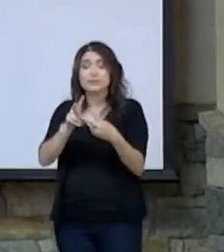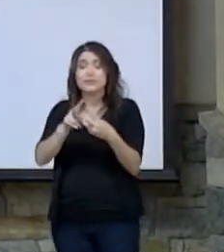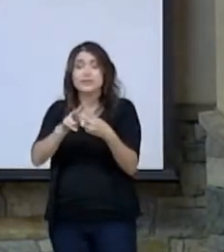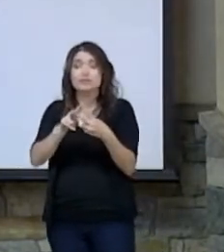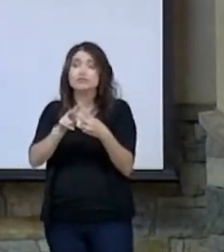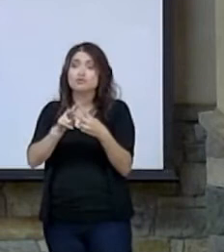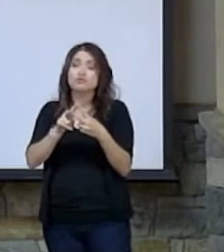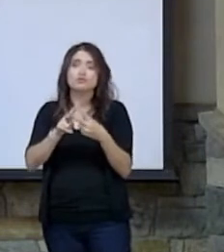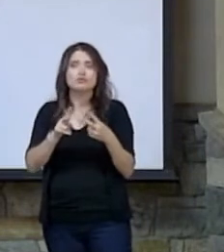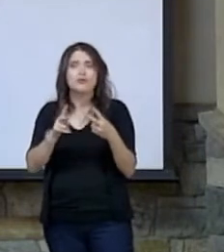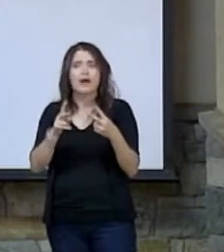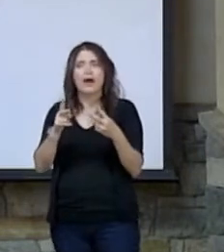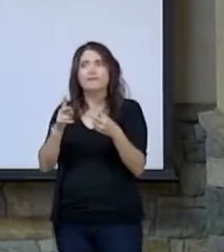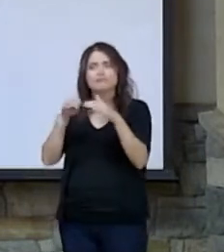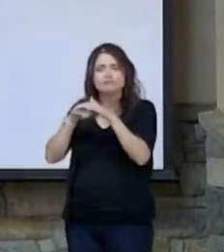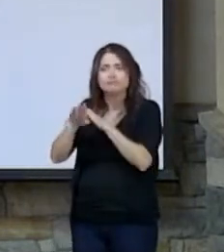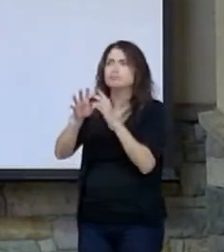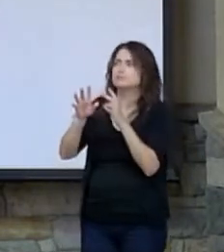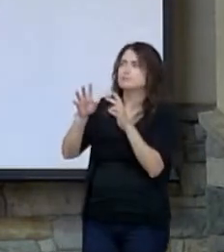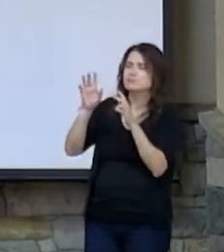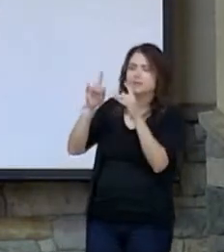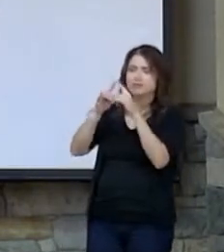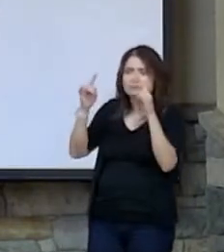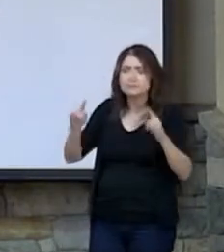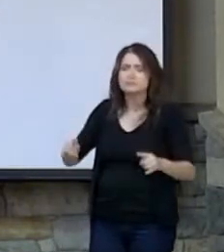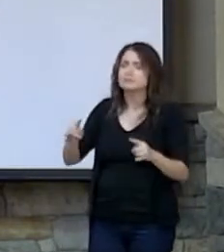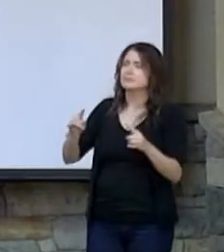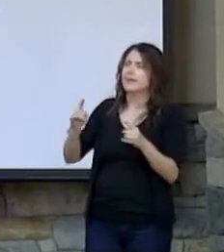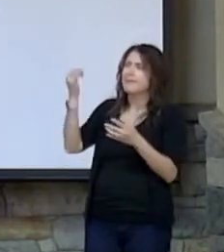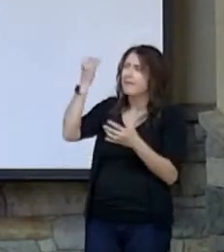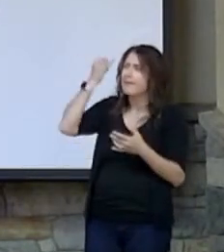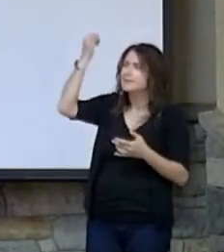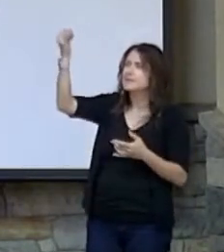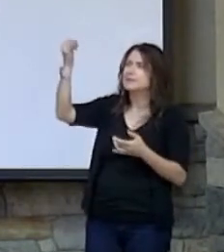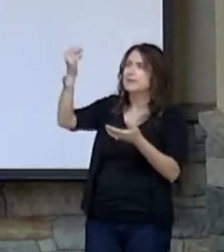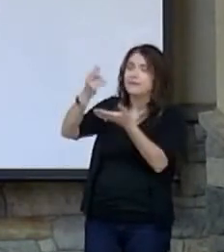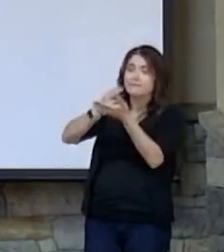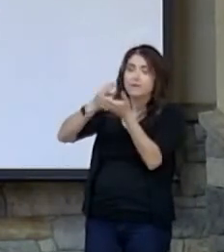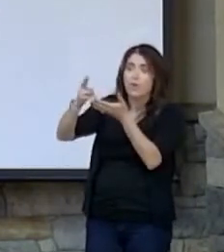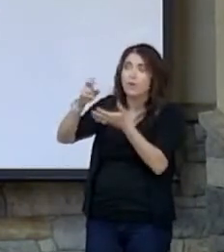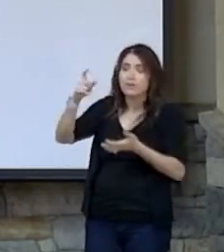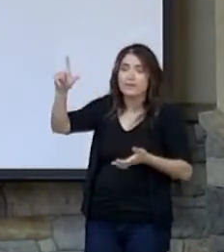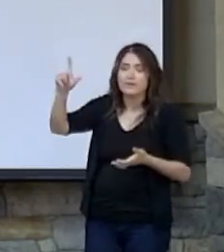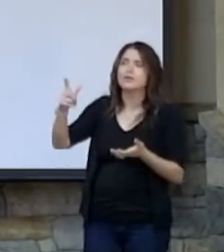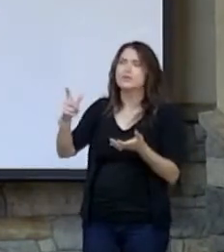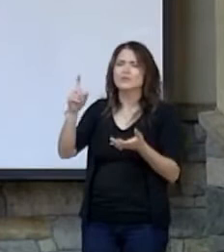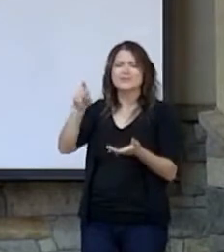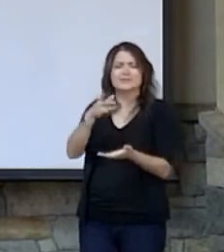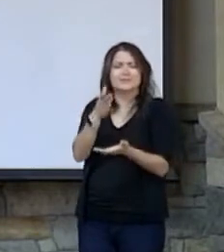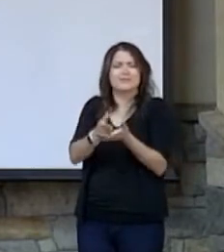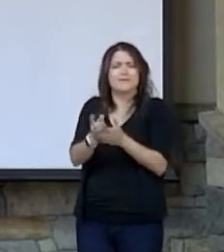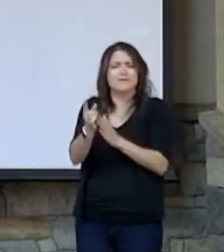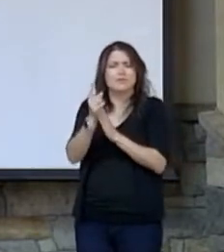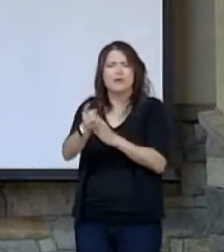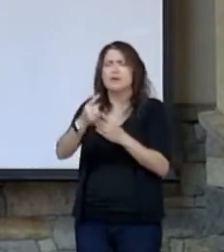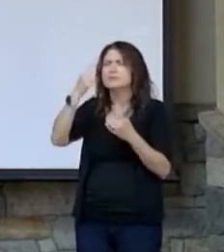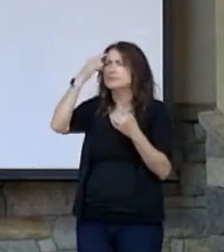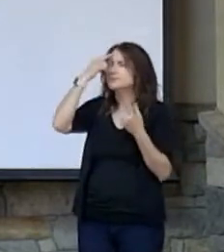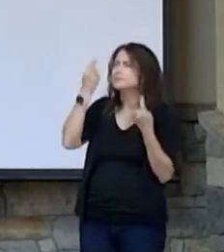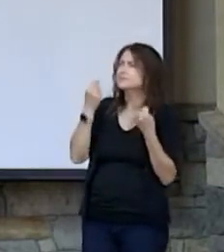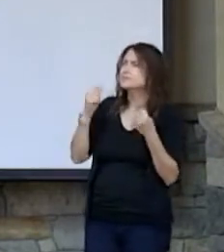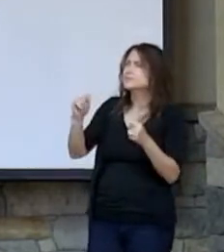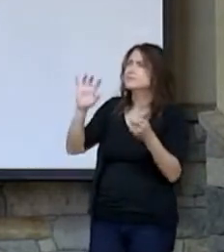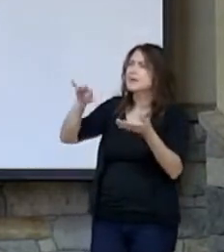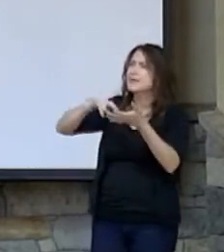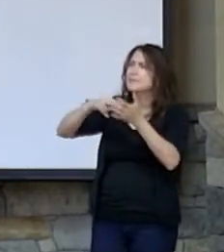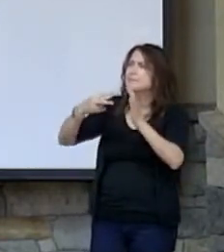of sojourning in your tent and the idea of a holy hill, we need to stop for a moment and try to understand what would that have